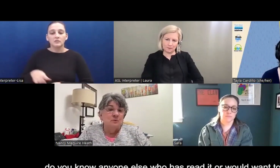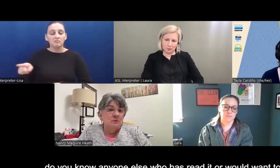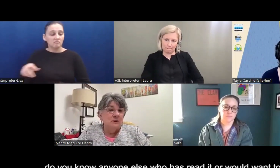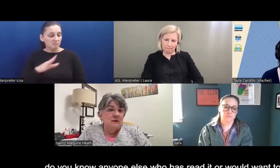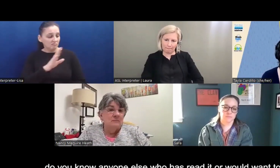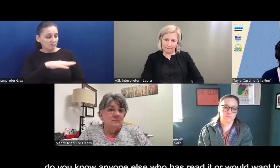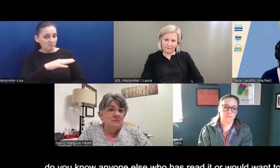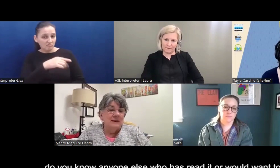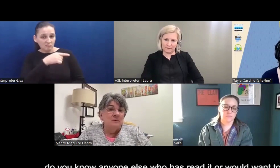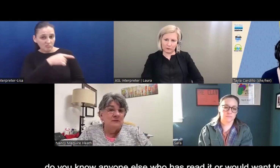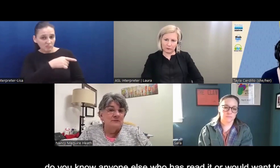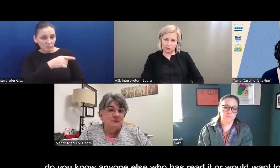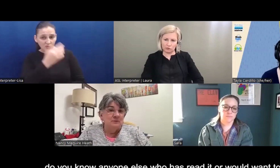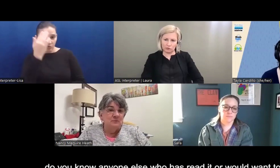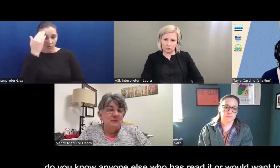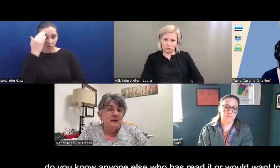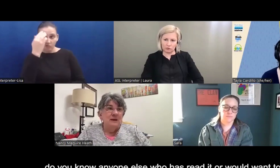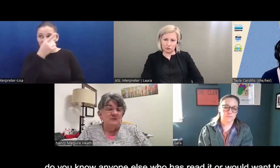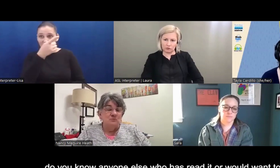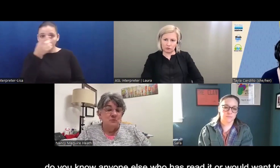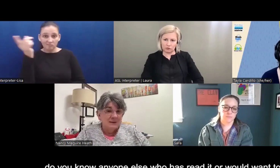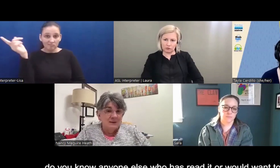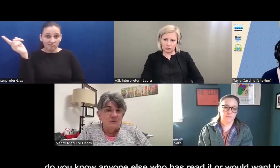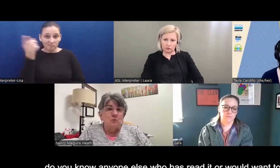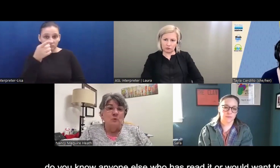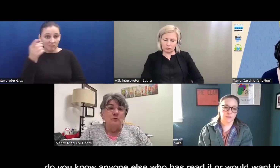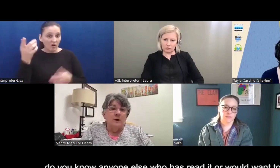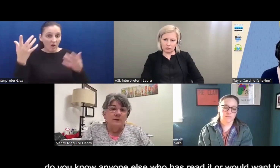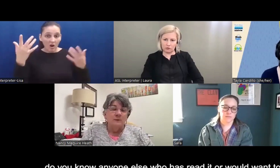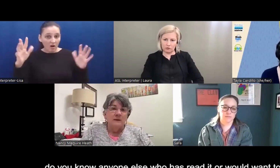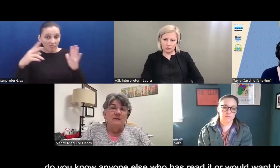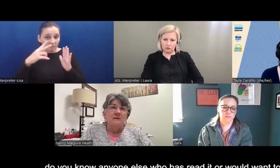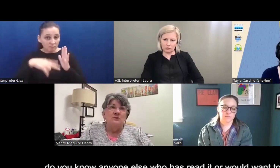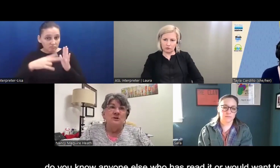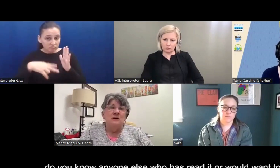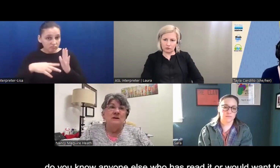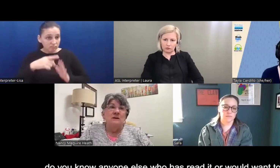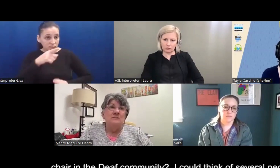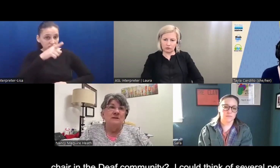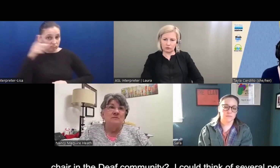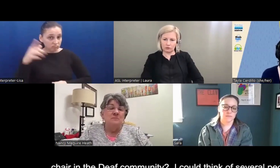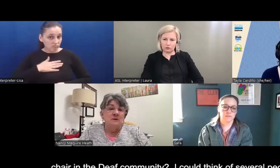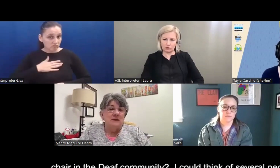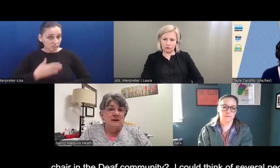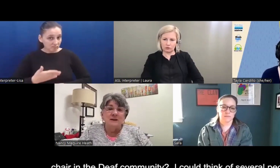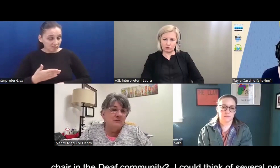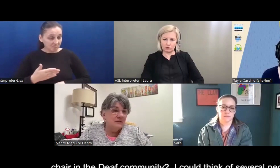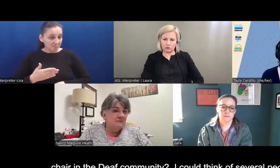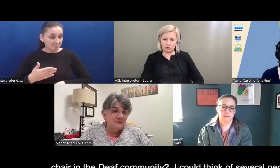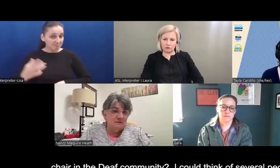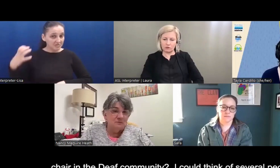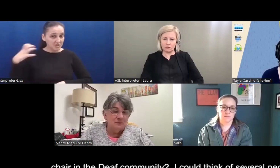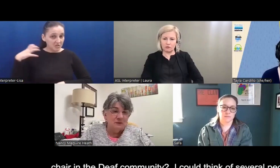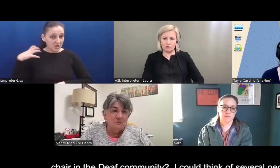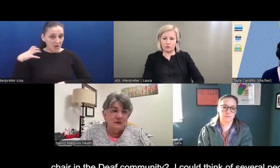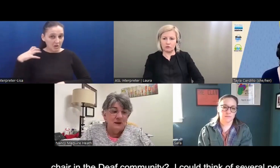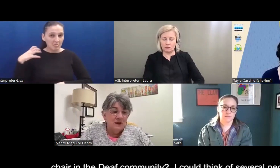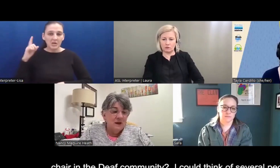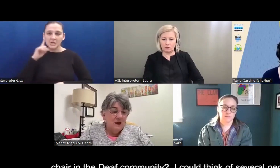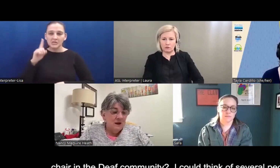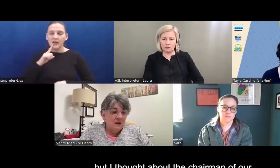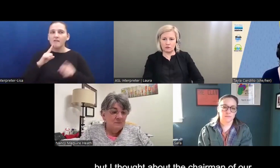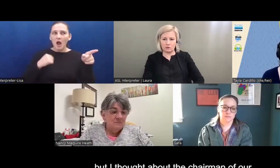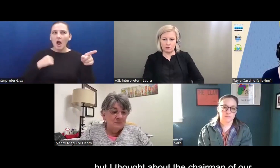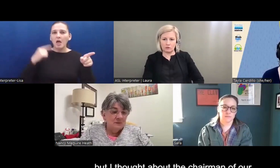know, um, anyone else who has read it or who would want to be a chair in the deaf community? And I could think of several people, but,